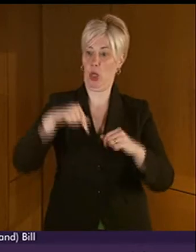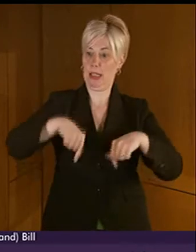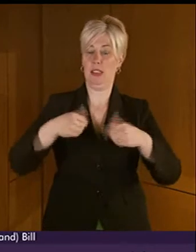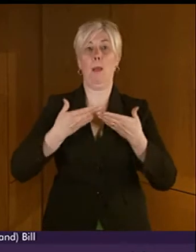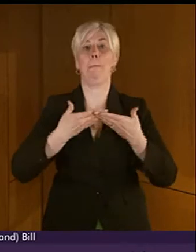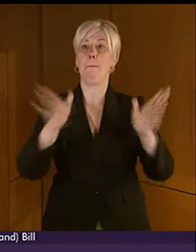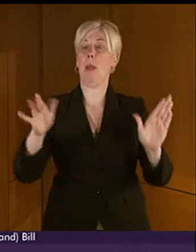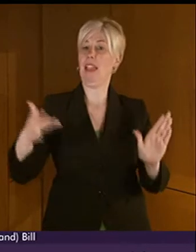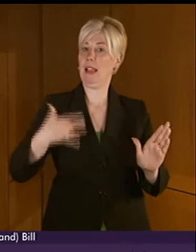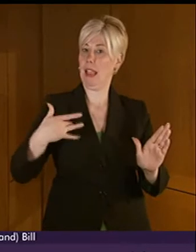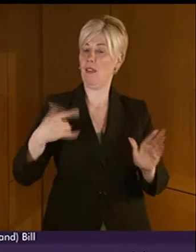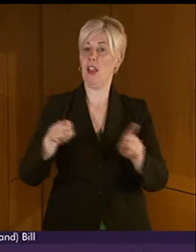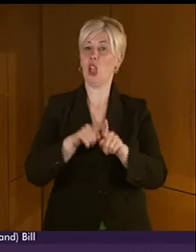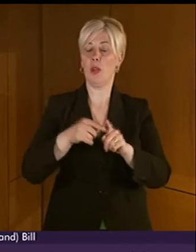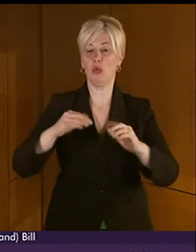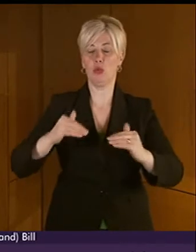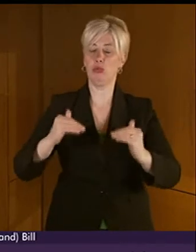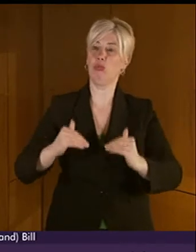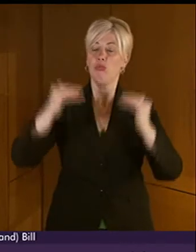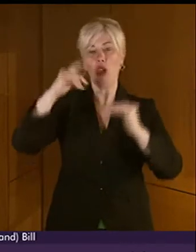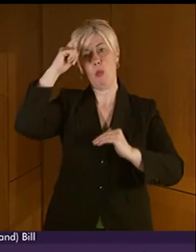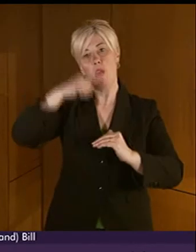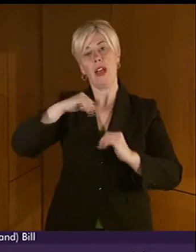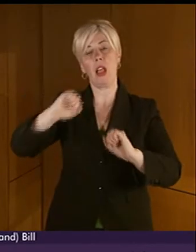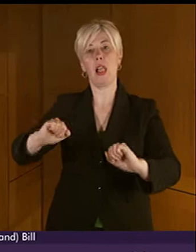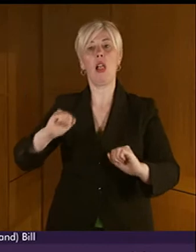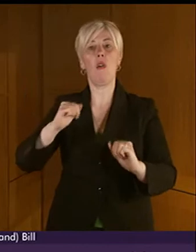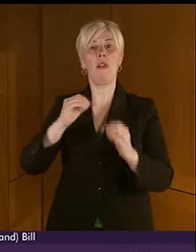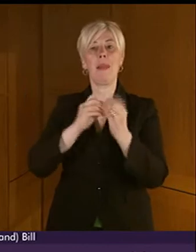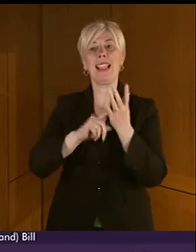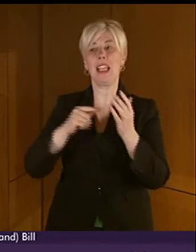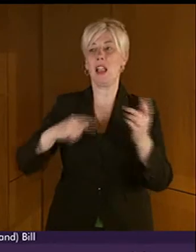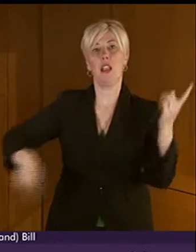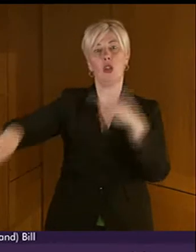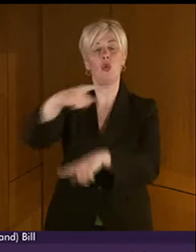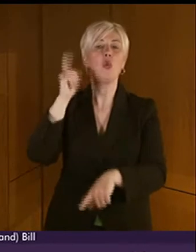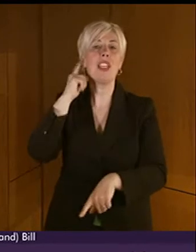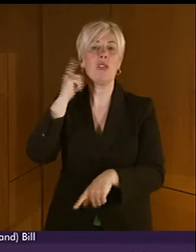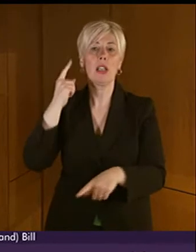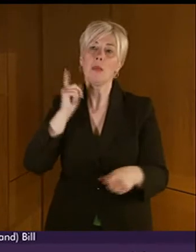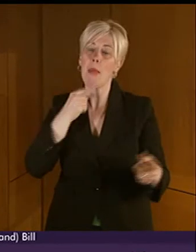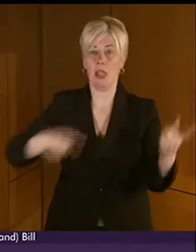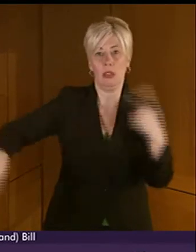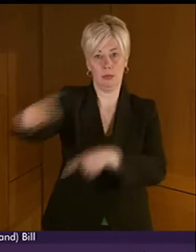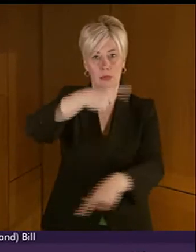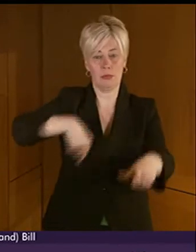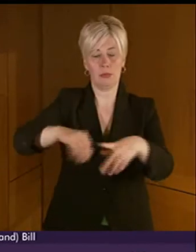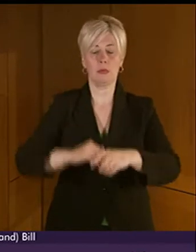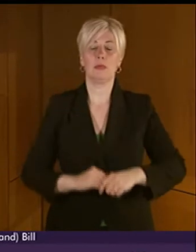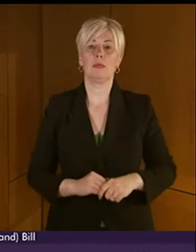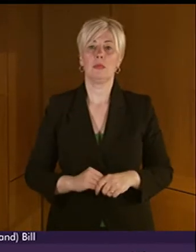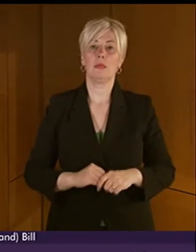awareness of the language amongst the hearing population. This bill won't give